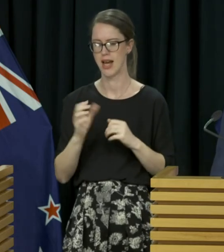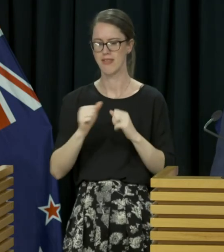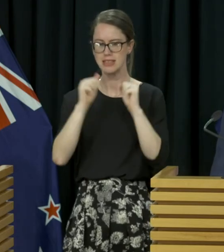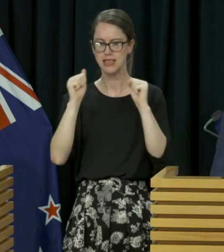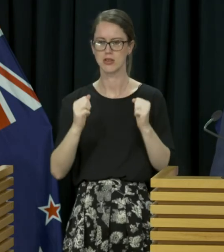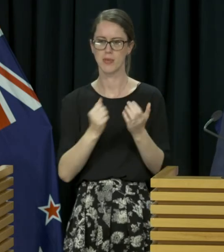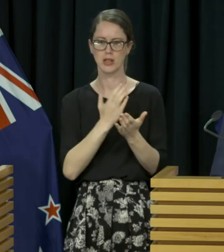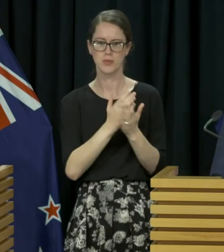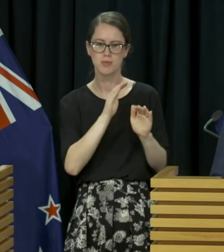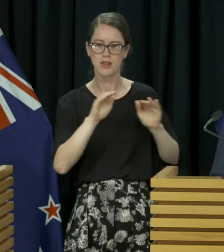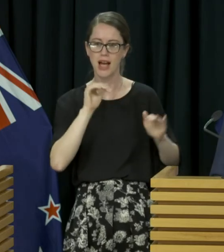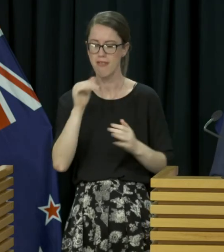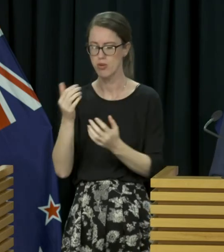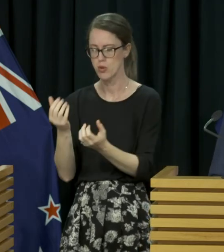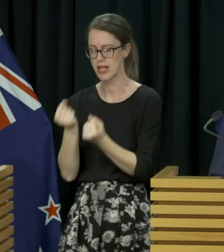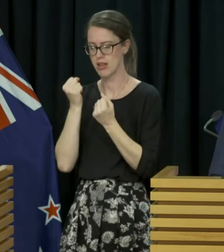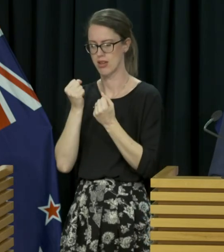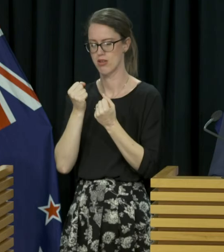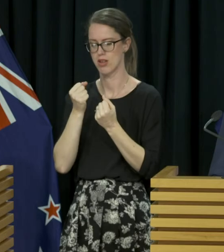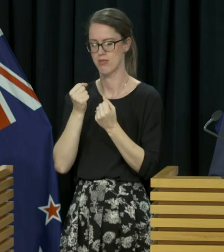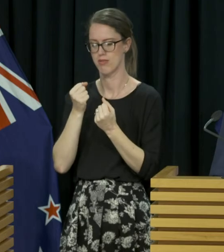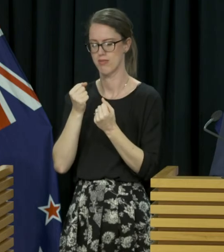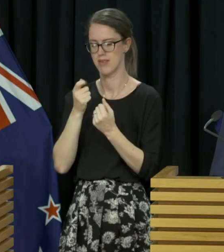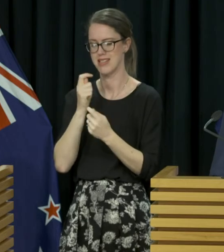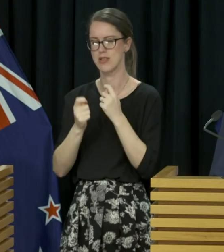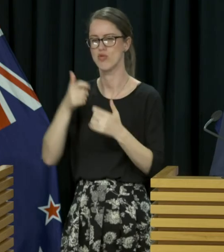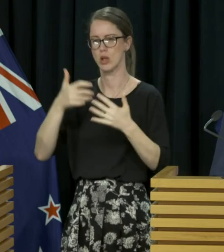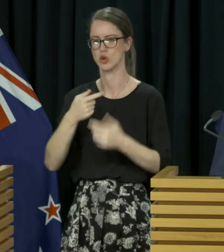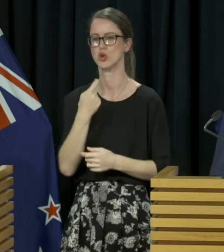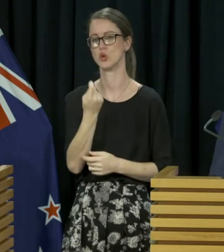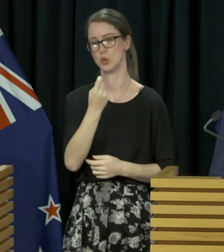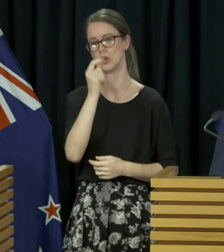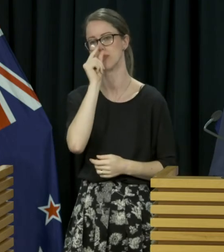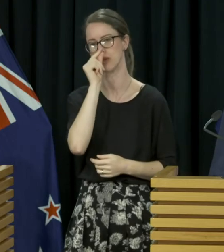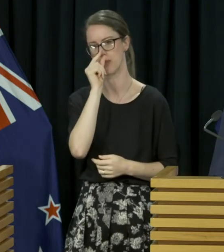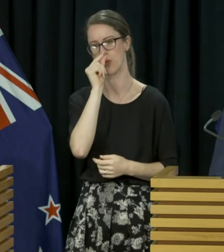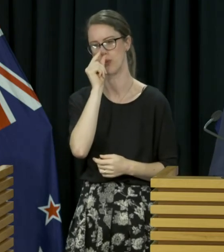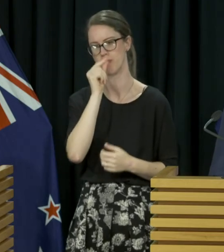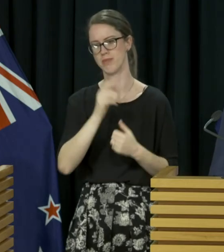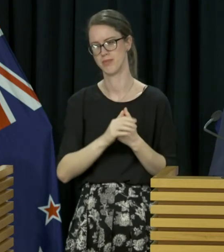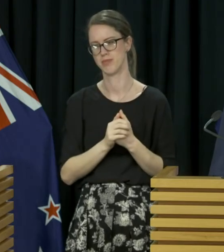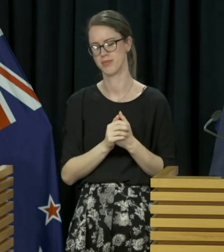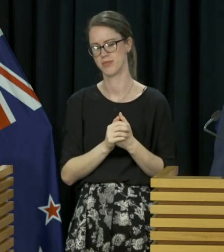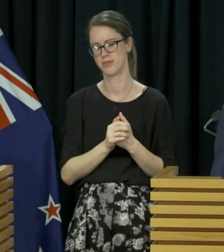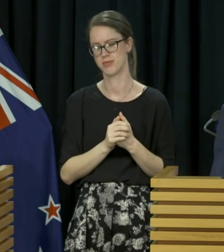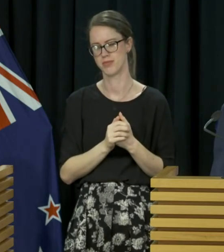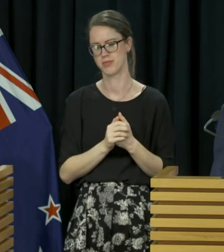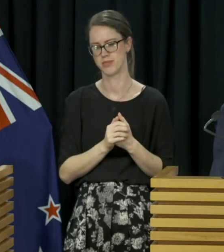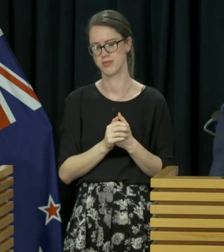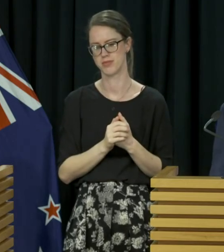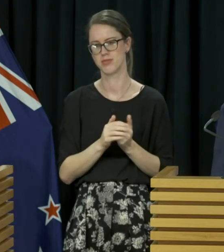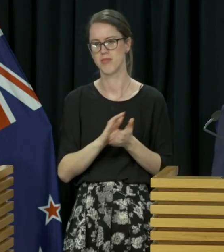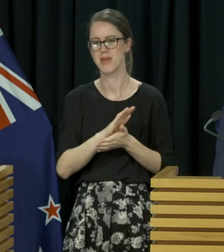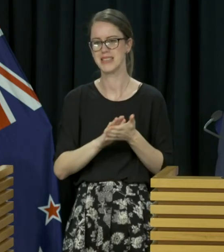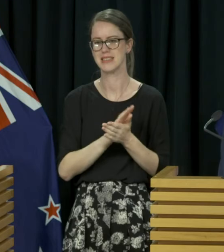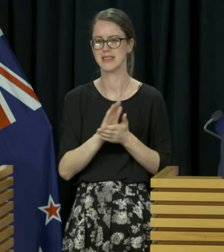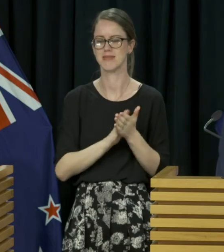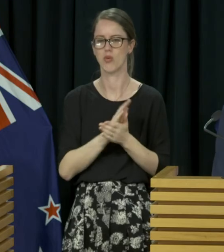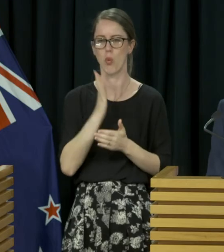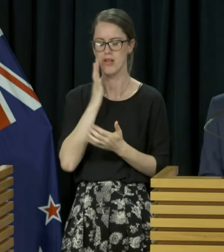to ensure that anyone who has tested gets the results back as quickly as possible so it is causing the less disruption